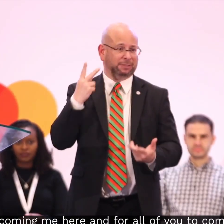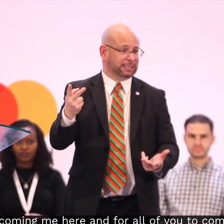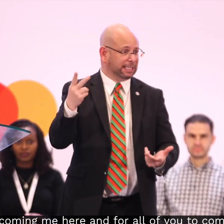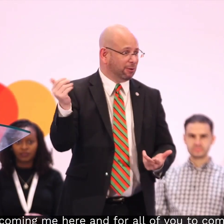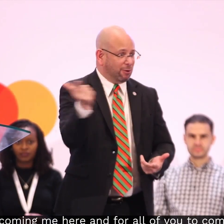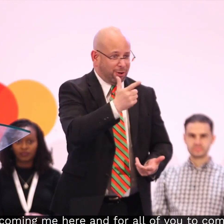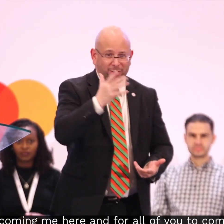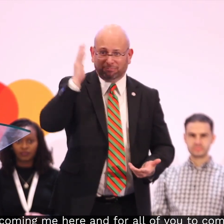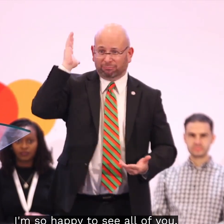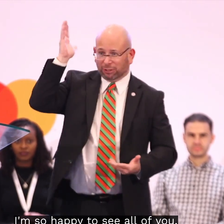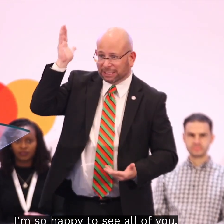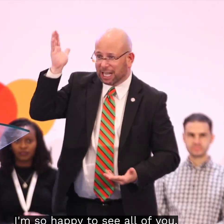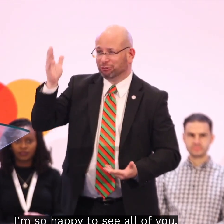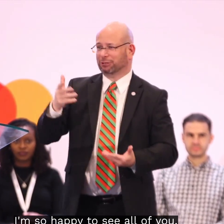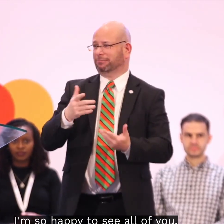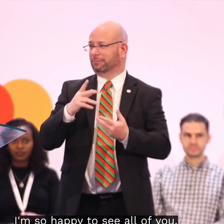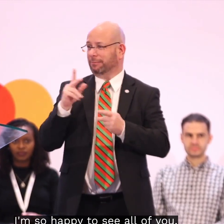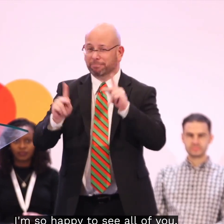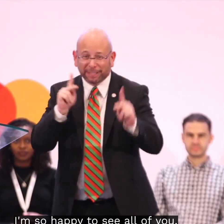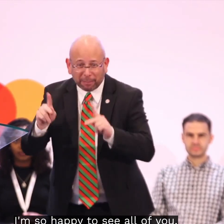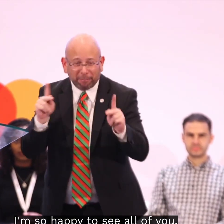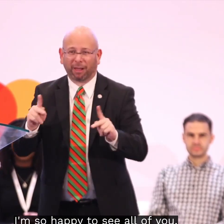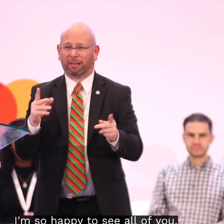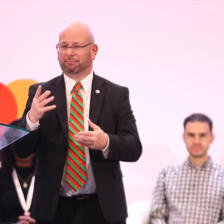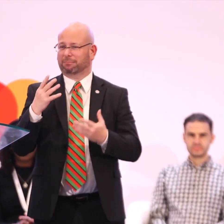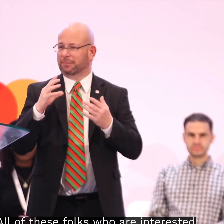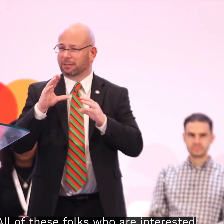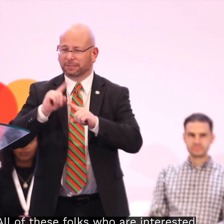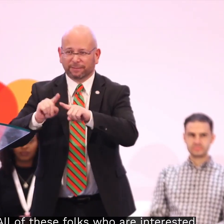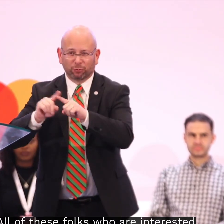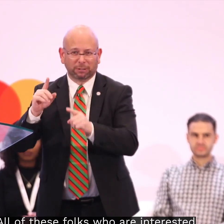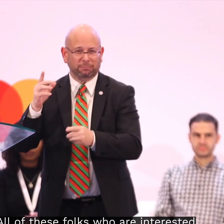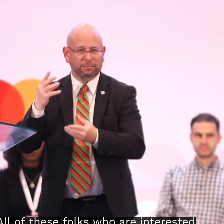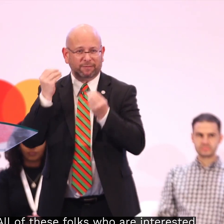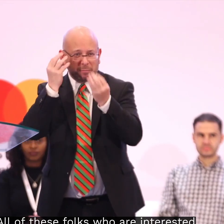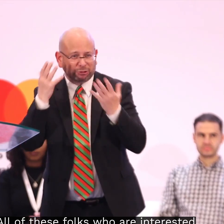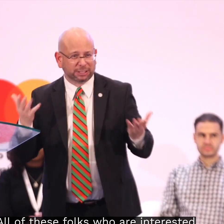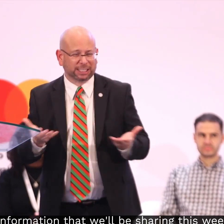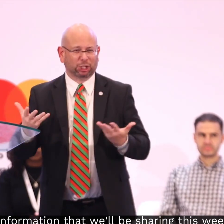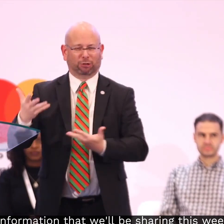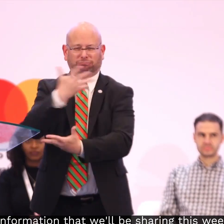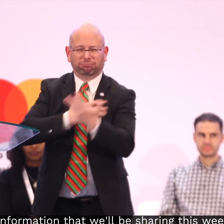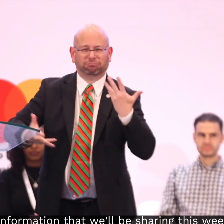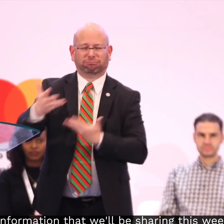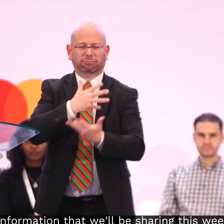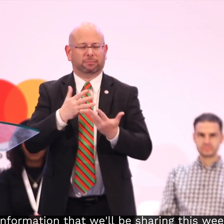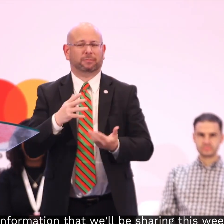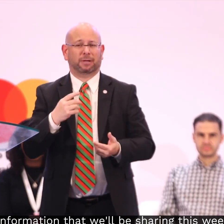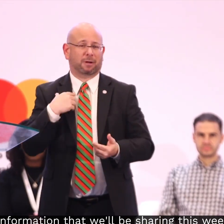for all of you to come. I'm so happy to see all of you, all of these folks who are interested in the information that we'll be sharing this